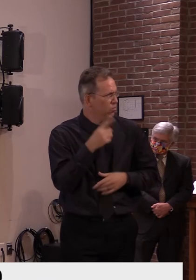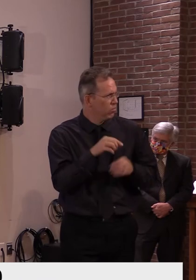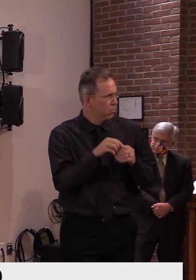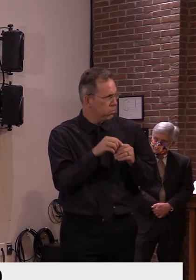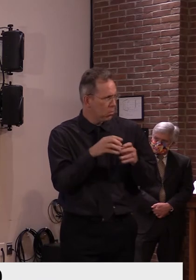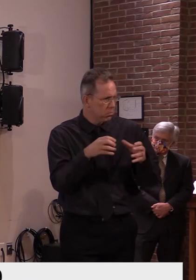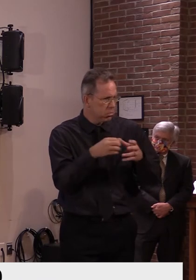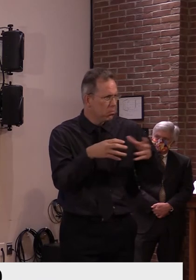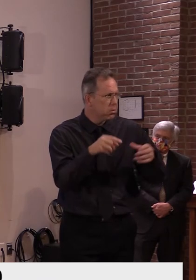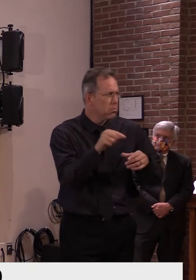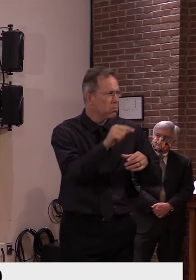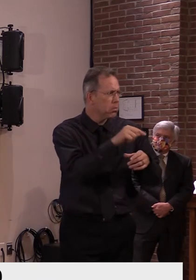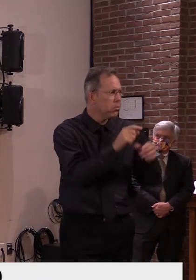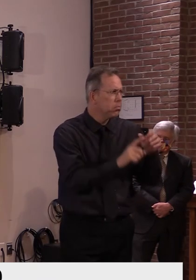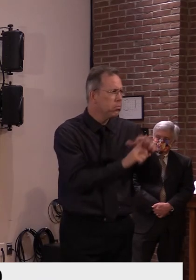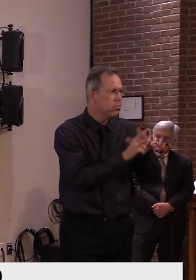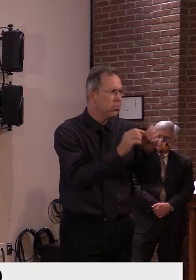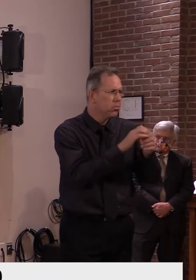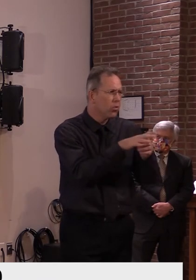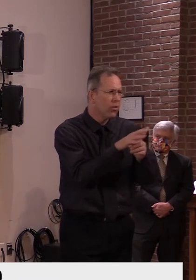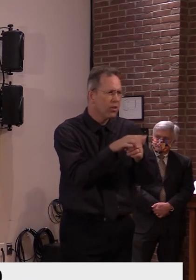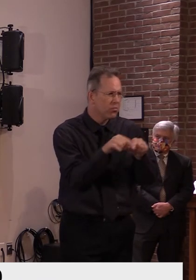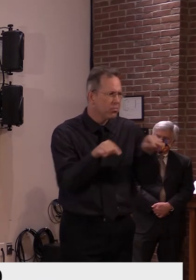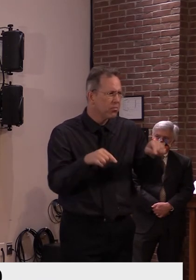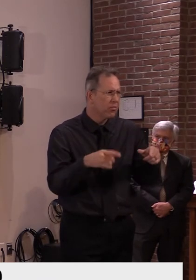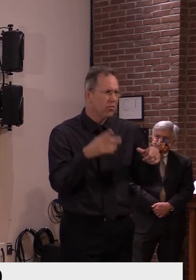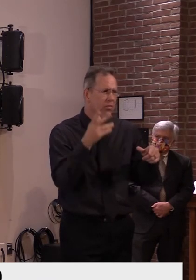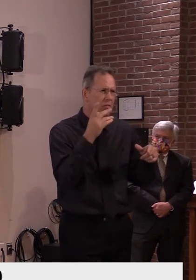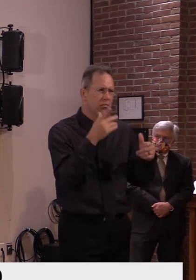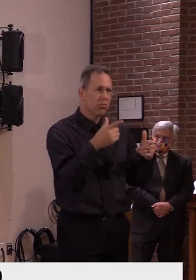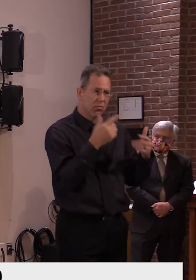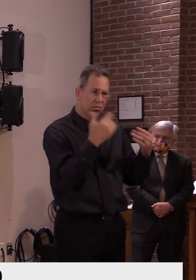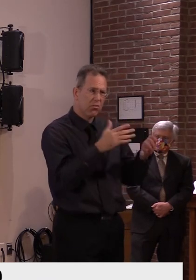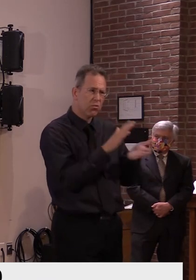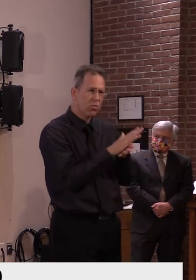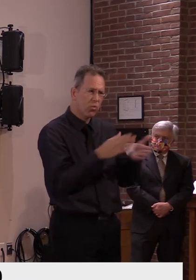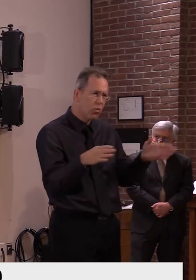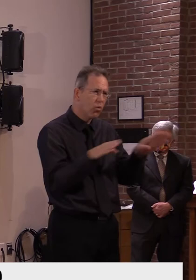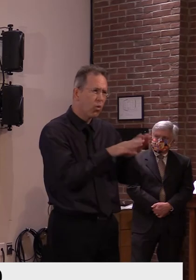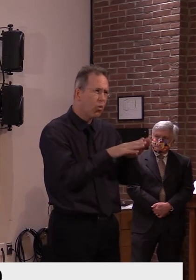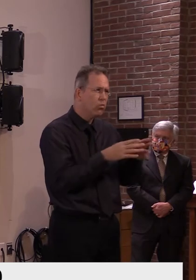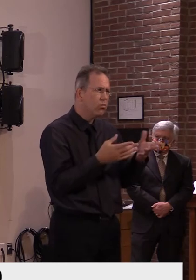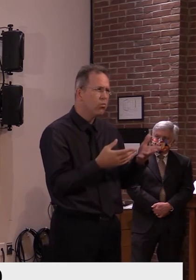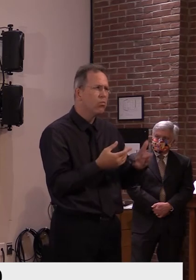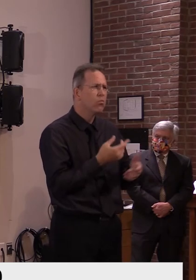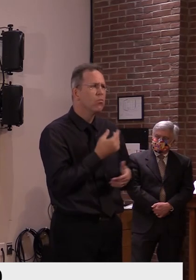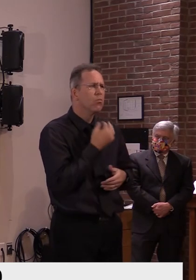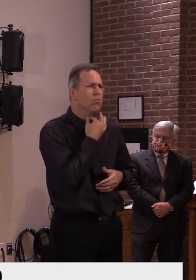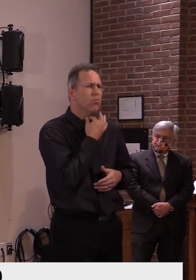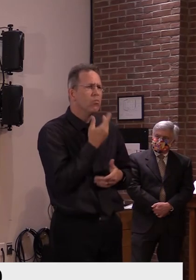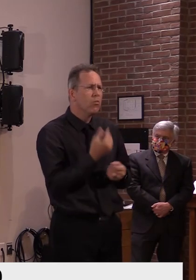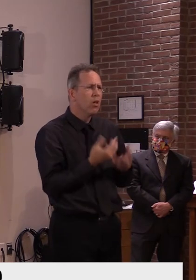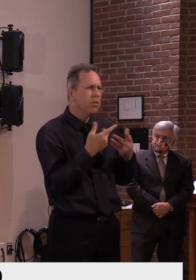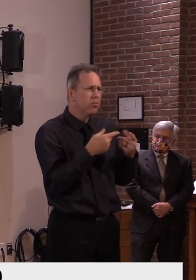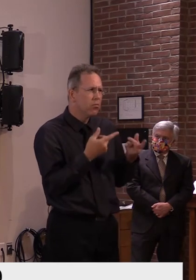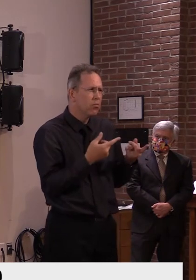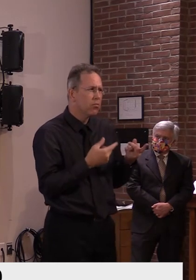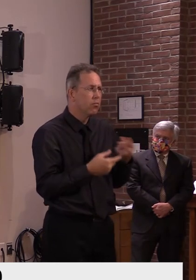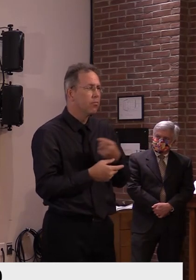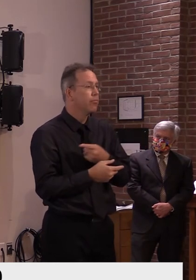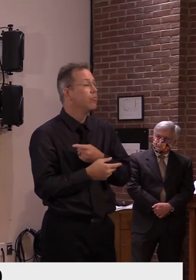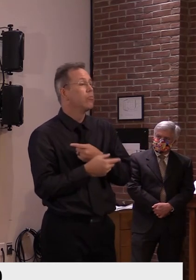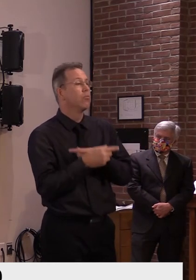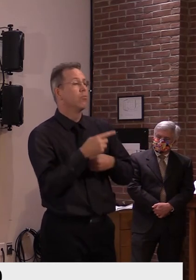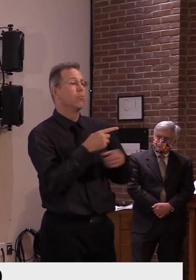That's something that we would have to discuss with the, uh, with St. Michael's. Actually, it's probably their decision at this point in time.